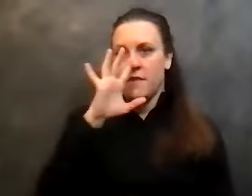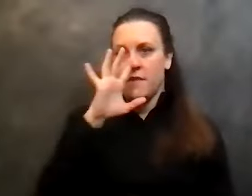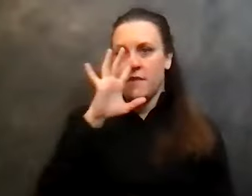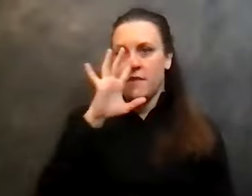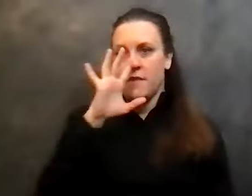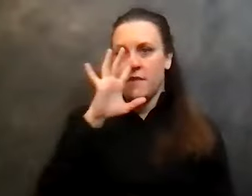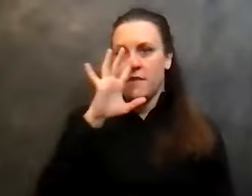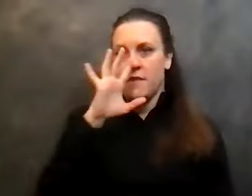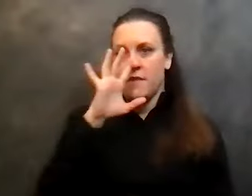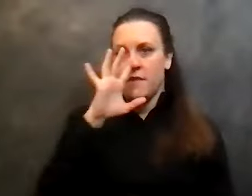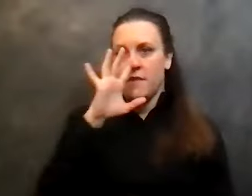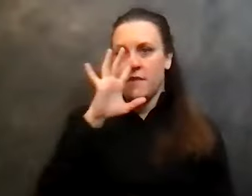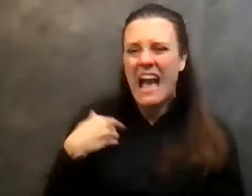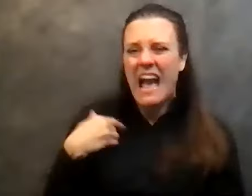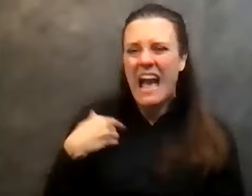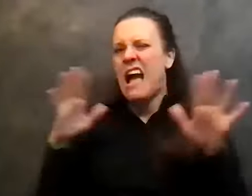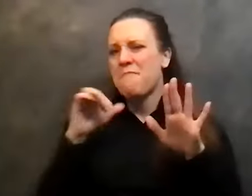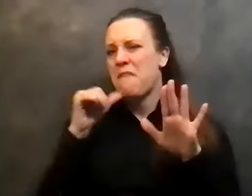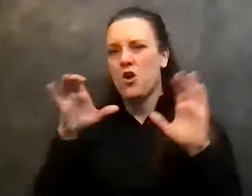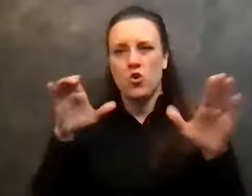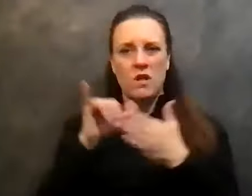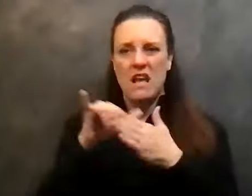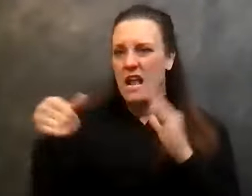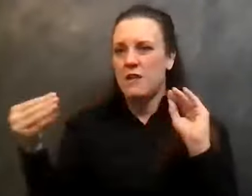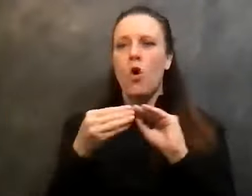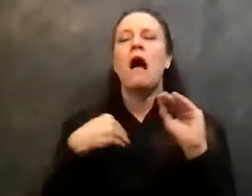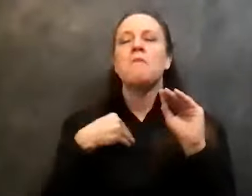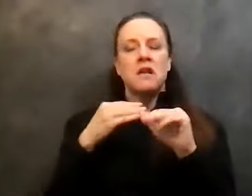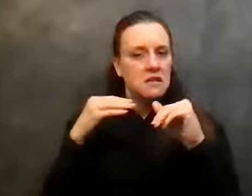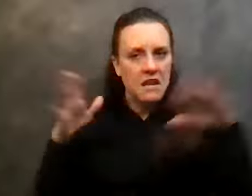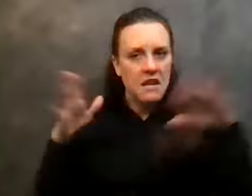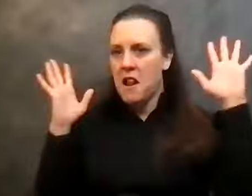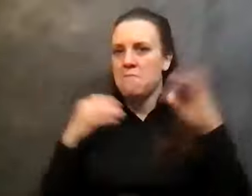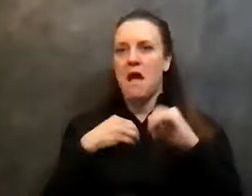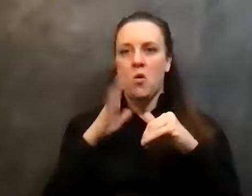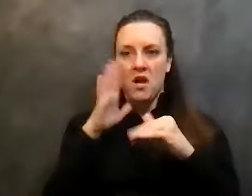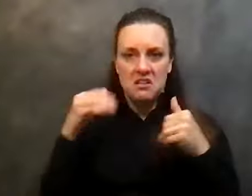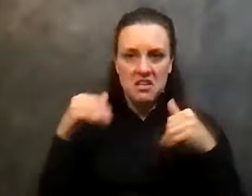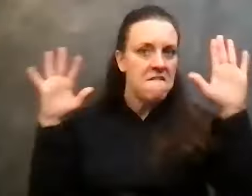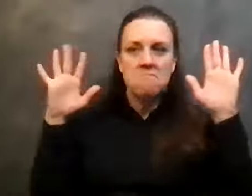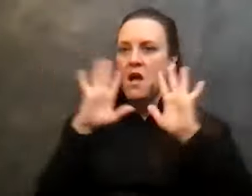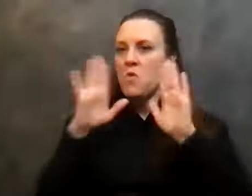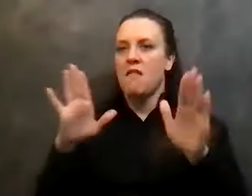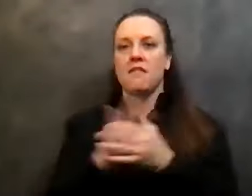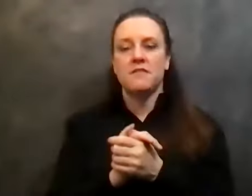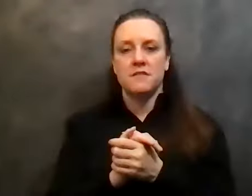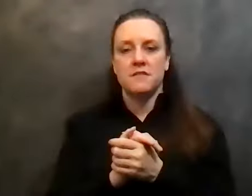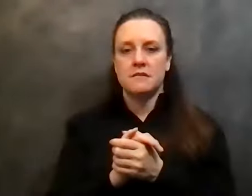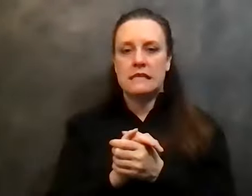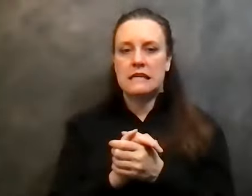say to myself, I'm not going to do this anymore. I'm going to give this up. You know, you know, I, I can't, I don't